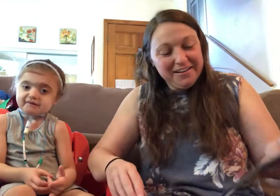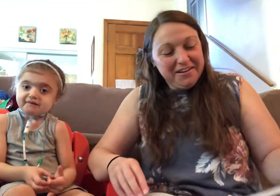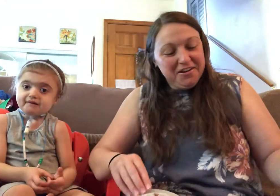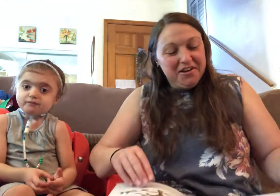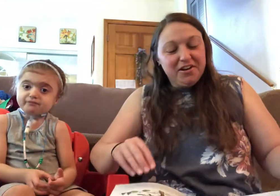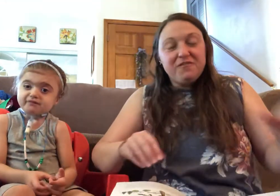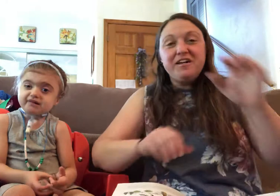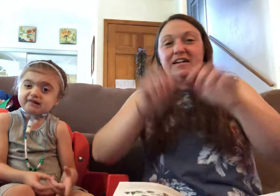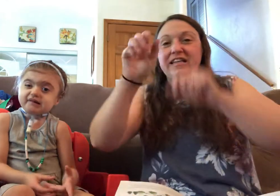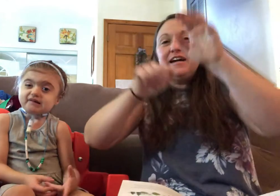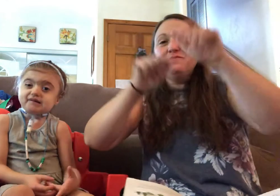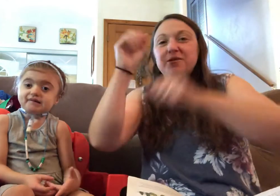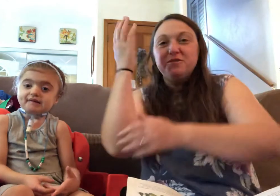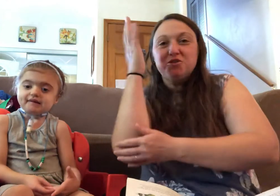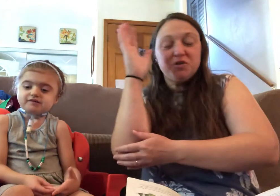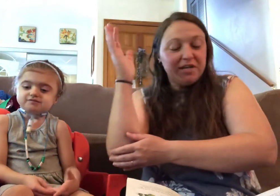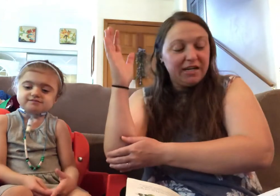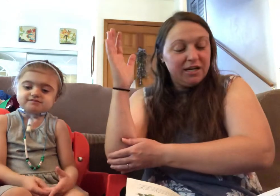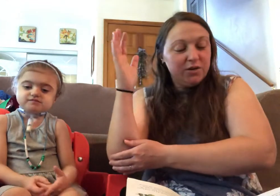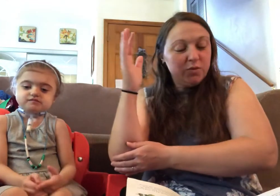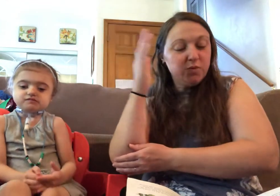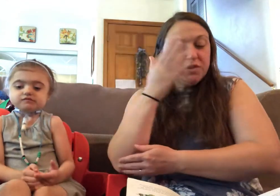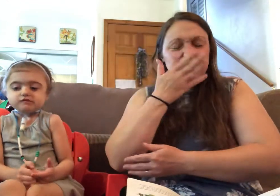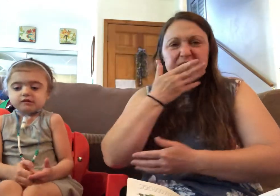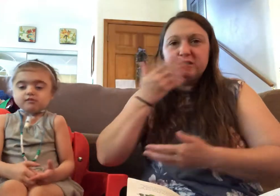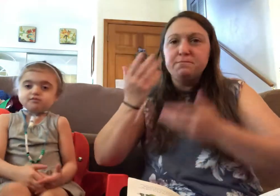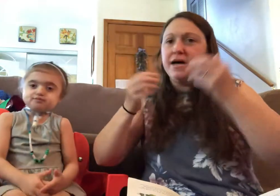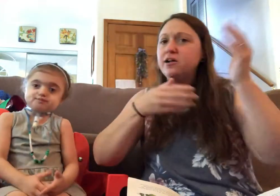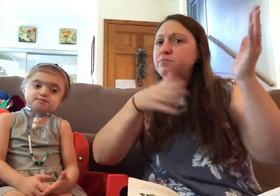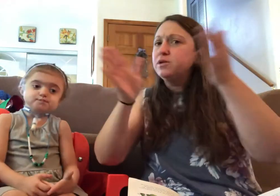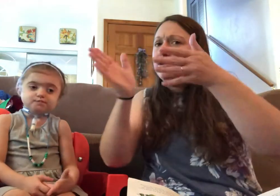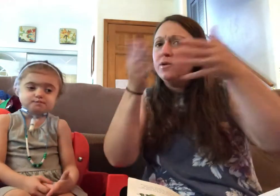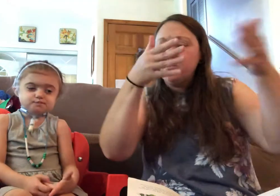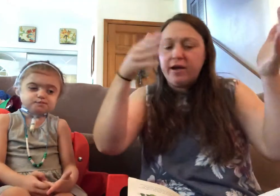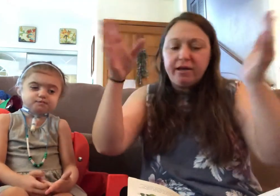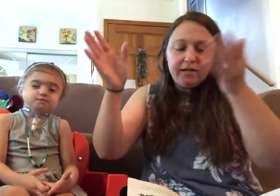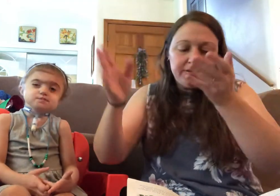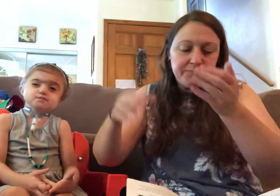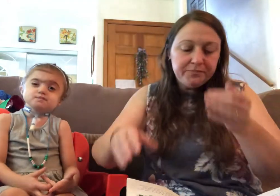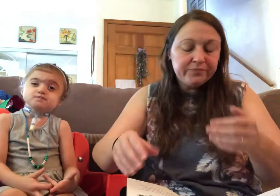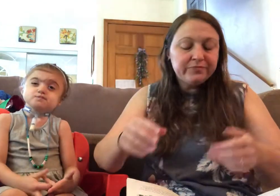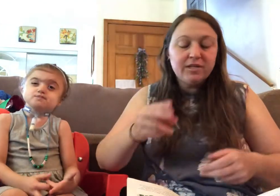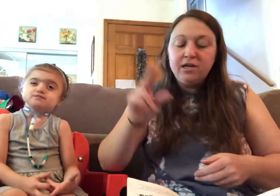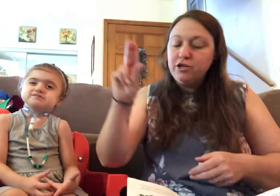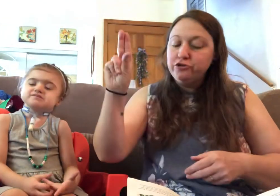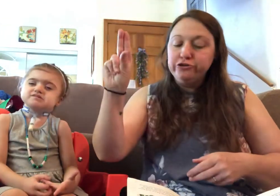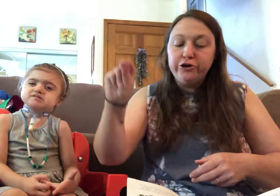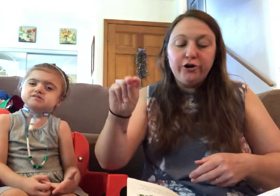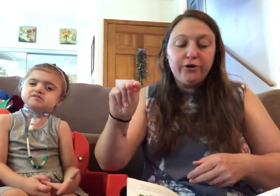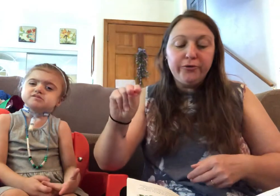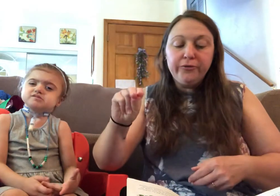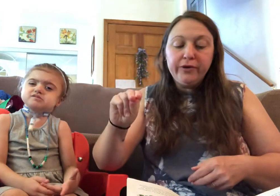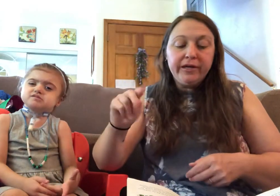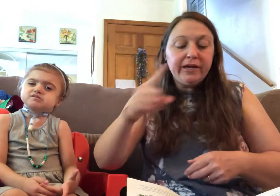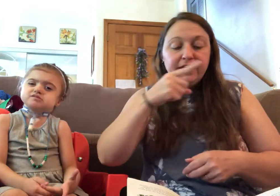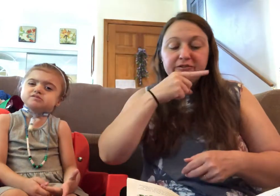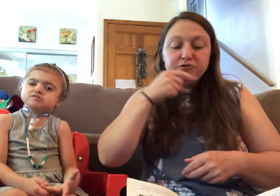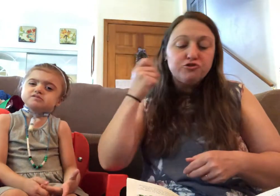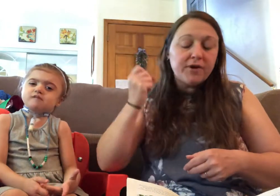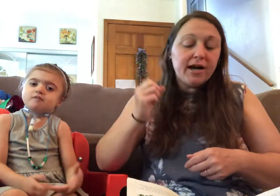If he climbed up a tree, would the smell blow away? No. Even dry